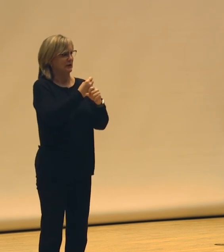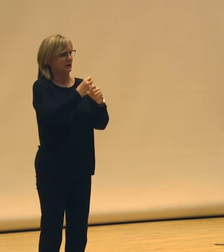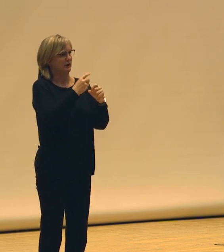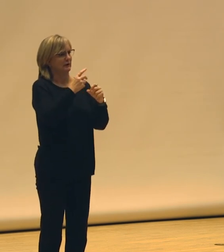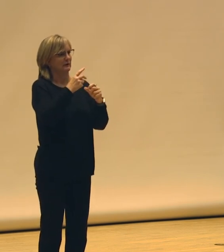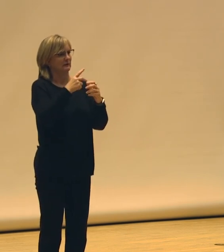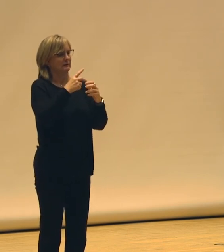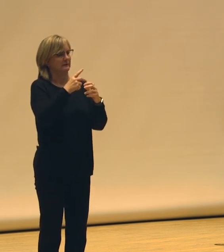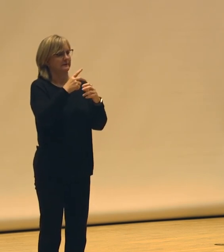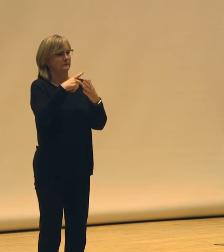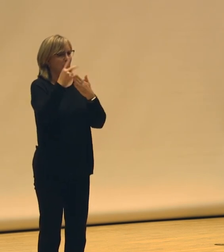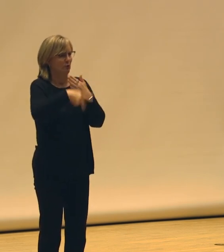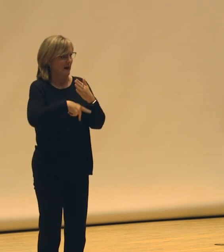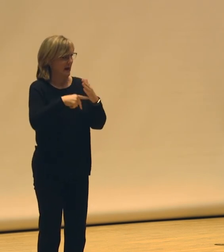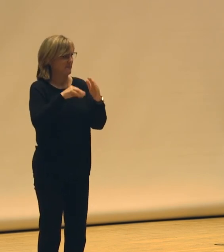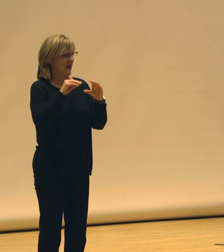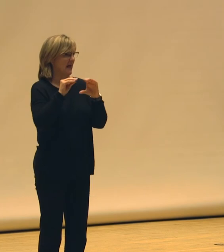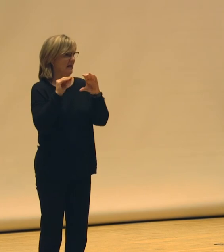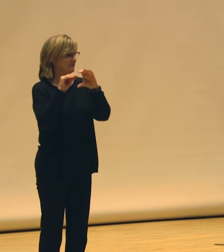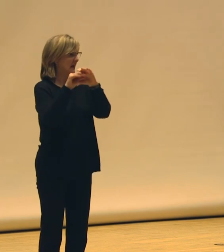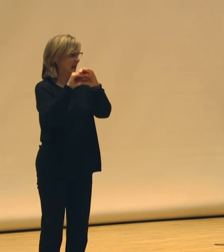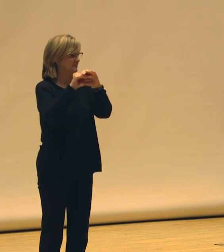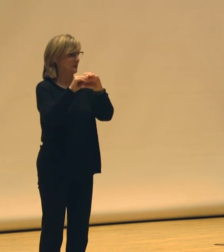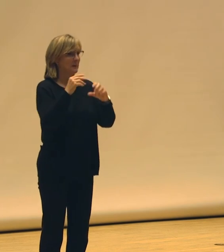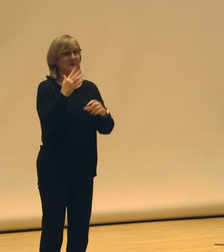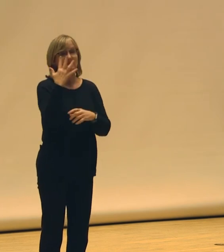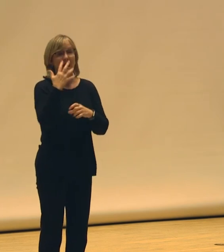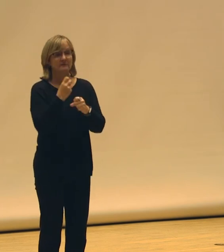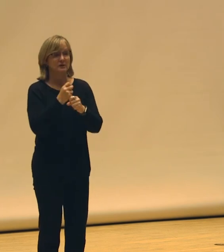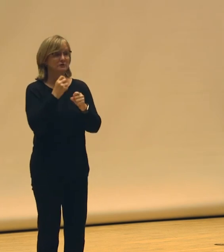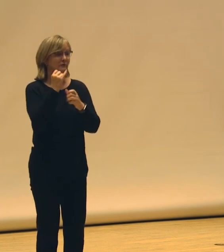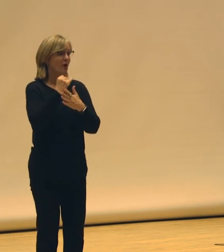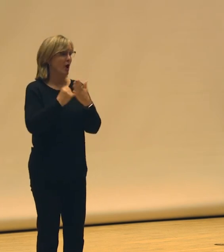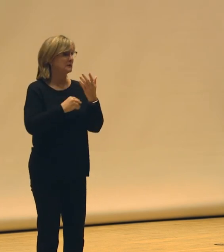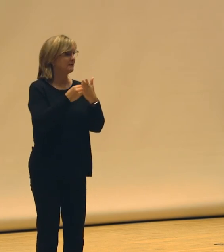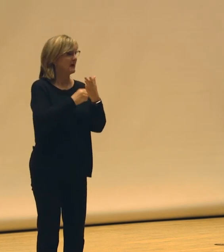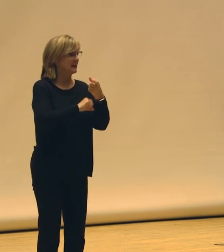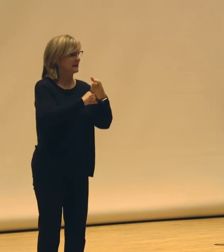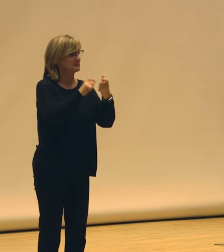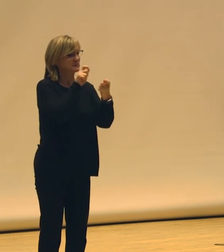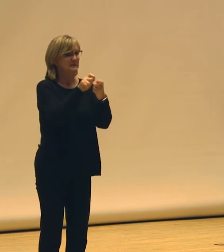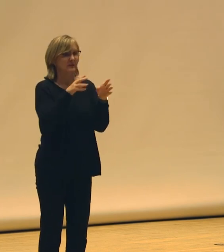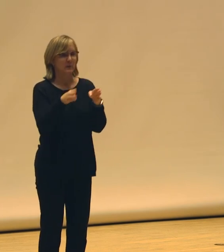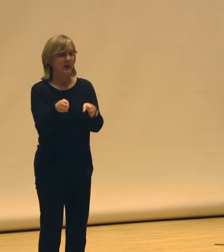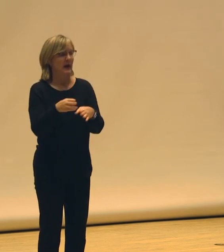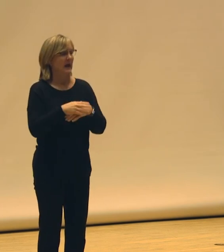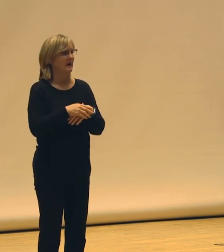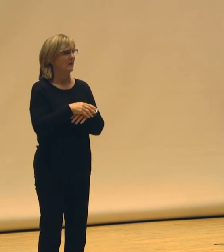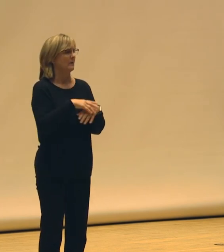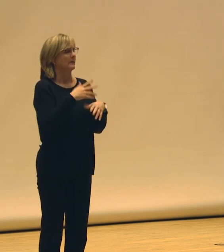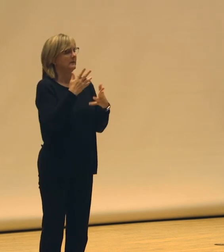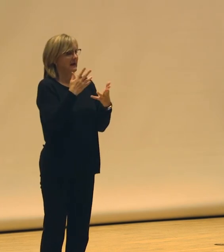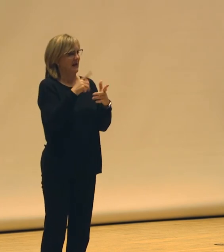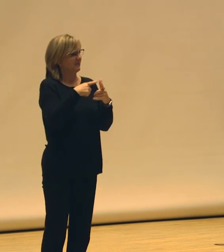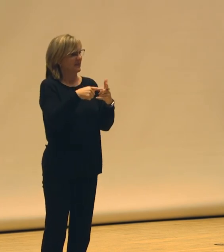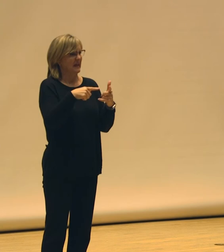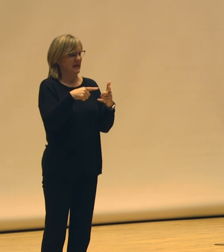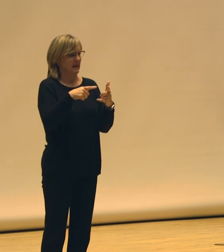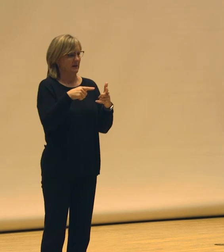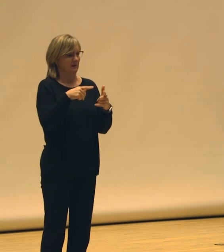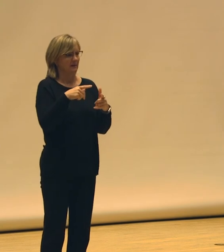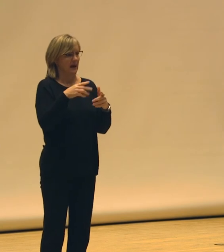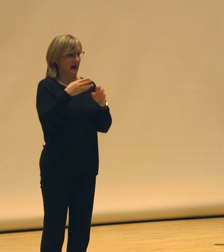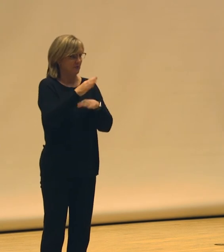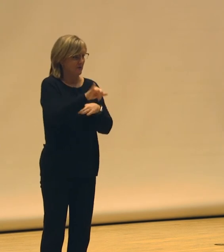in, excuse me, invest in. And so it's like, we might be doing five years of arts funding in a certain way, or seven years of arts funding in a certain way, and then they strategic